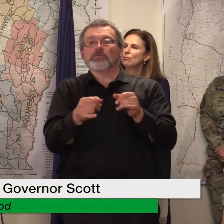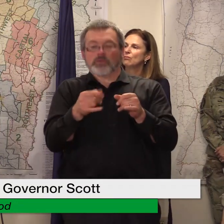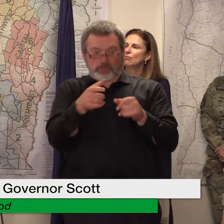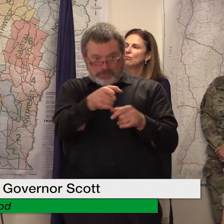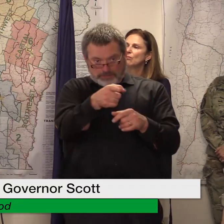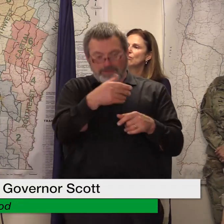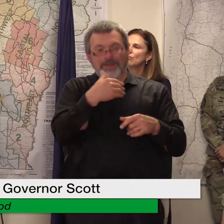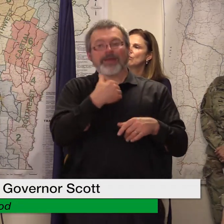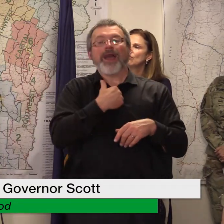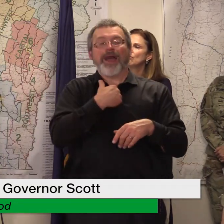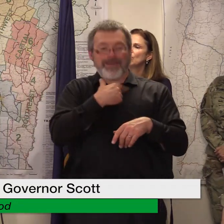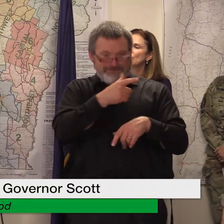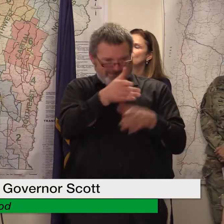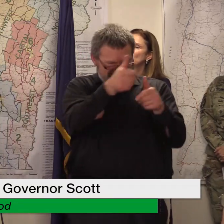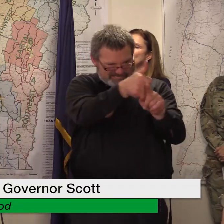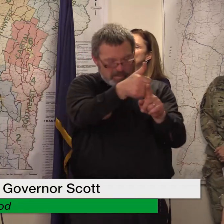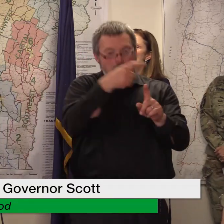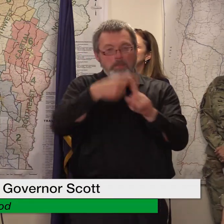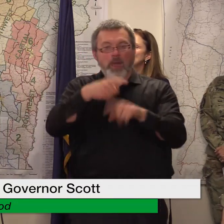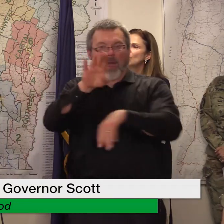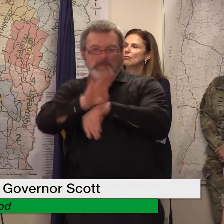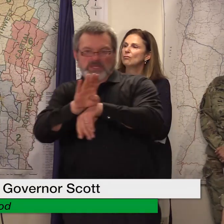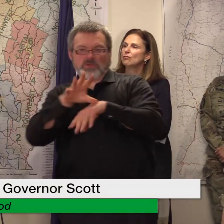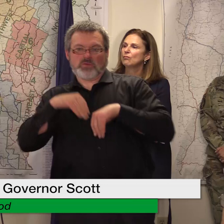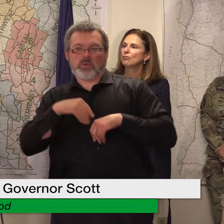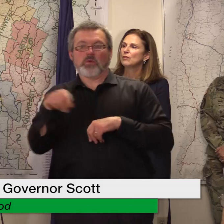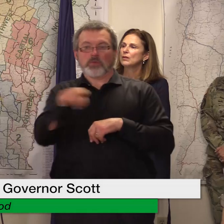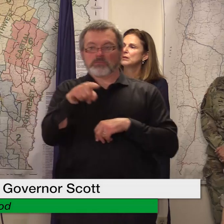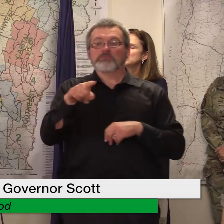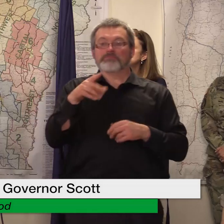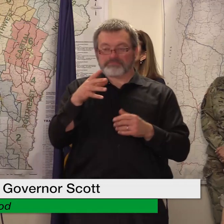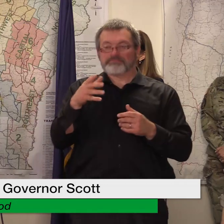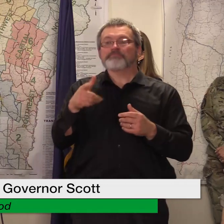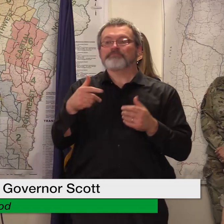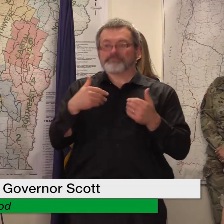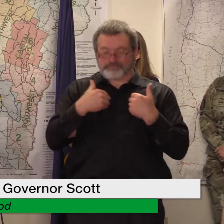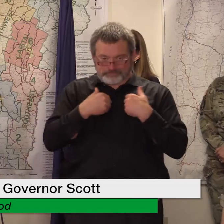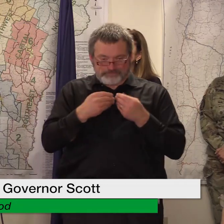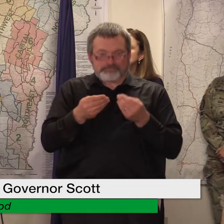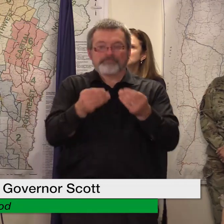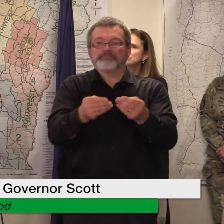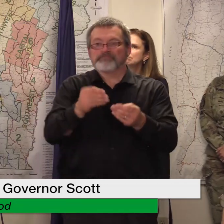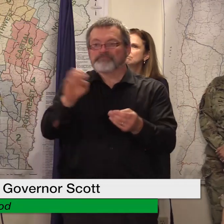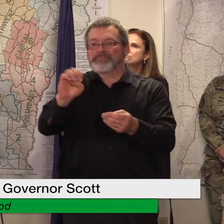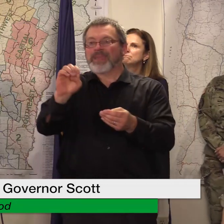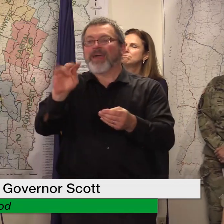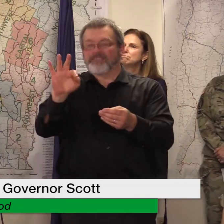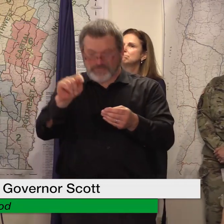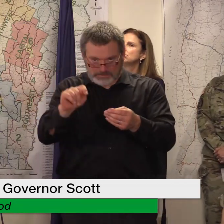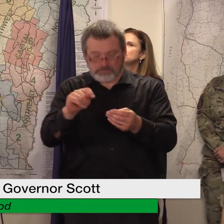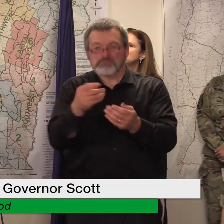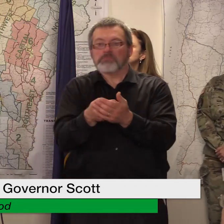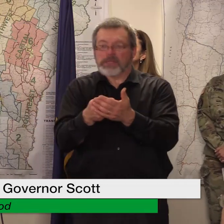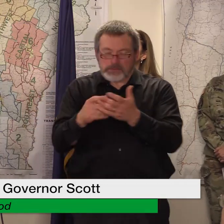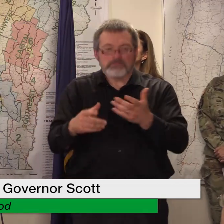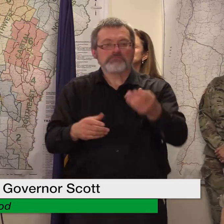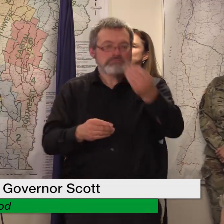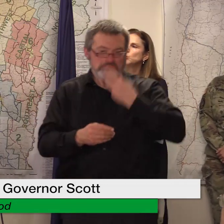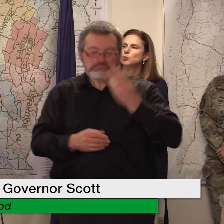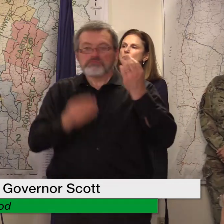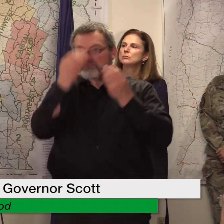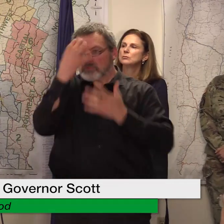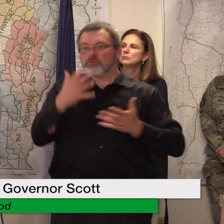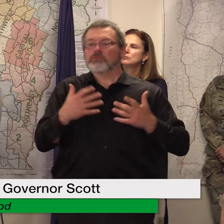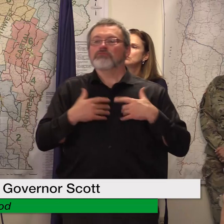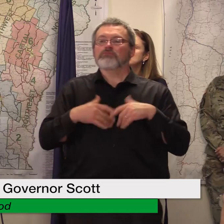receive an electronic uh funds transfer you obviously have to offer up your bank account information to us um and so they have to input that